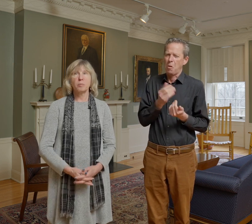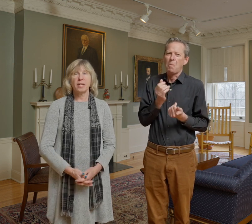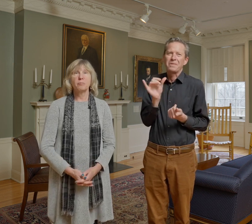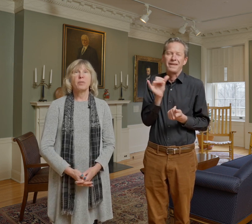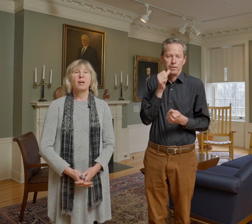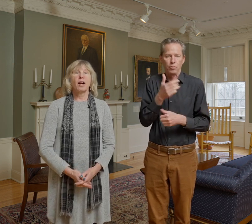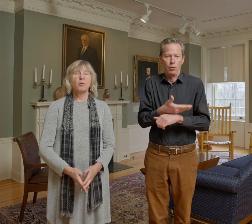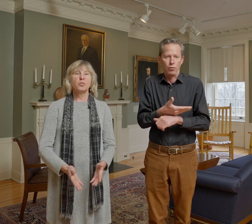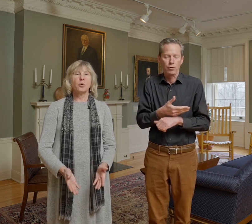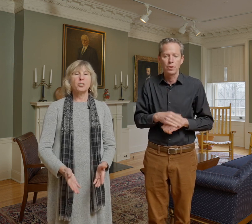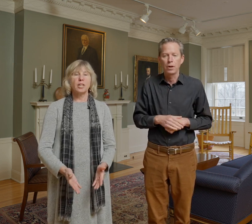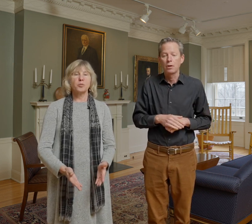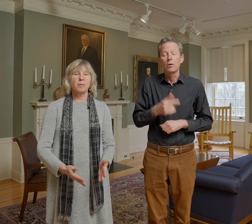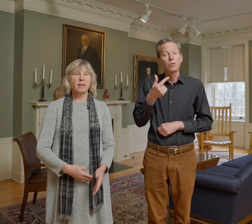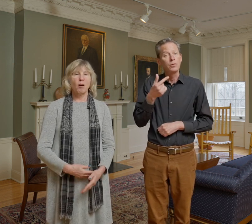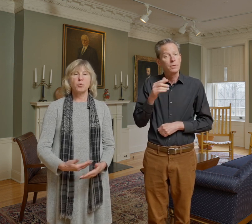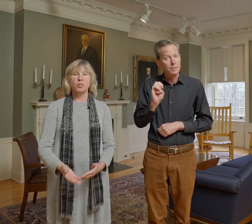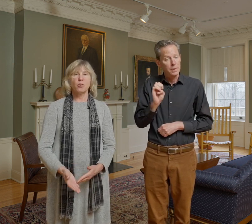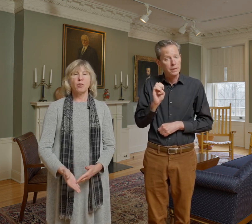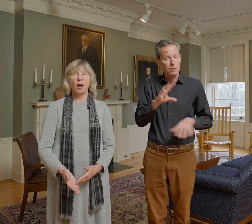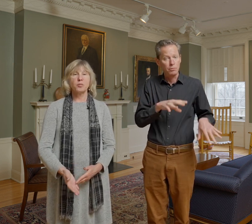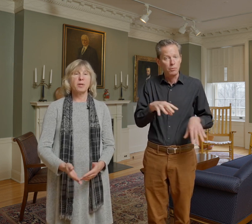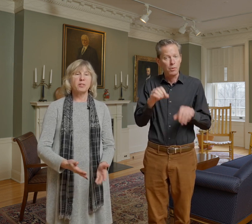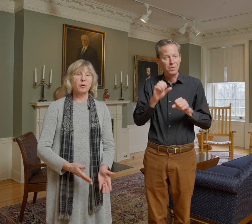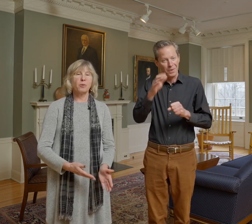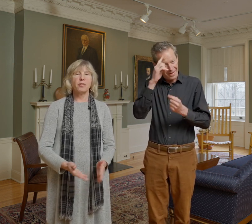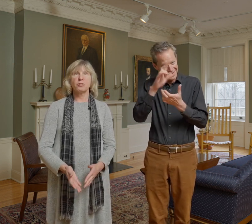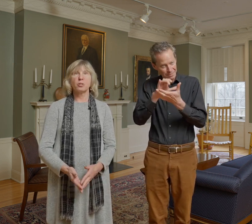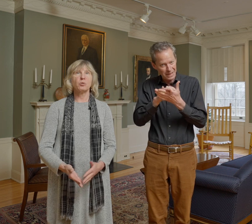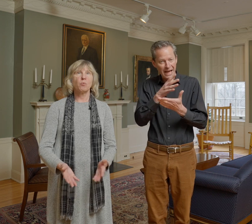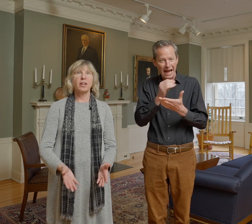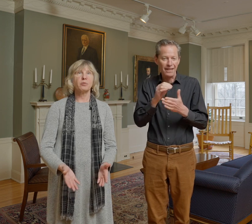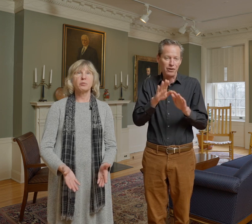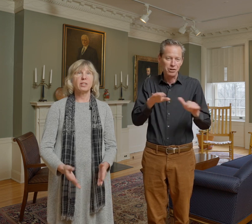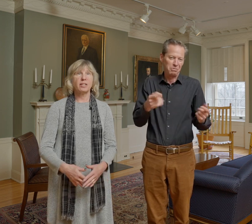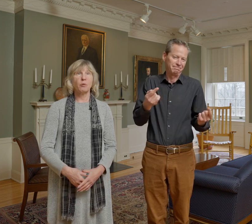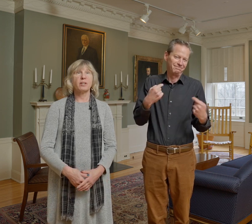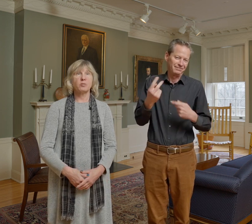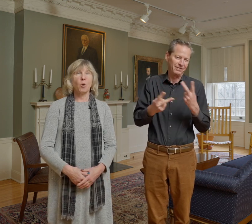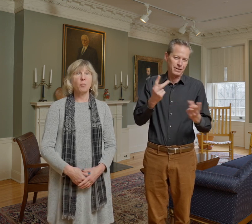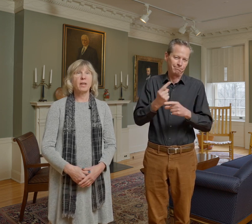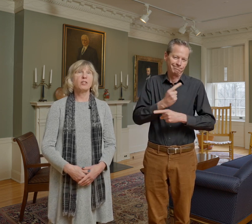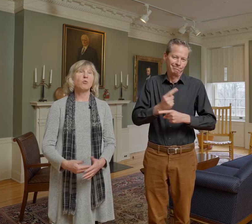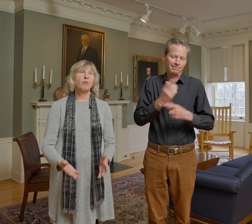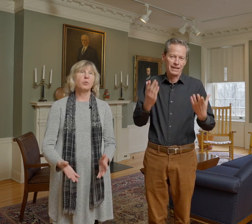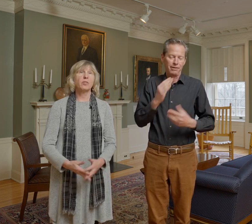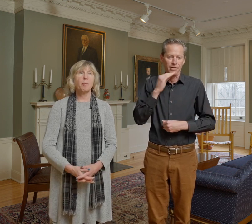be. George Eastman hosted her husband and her and their children regularly here at his home. And he traveled with them